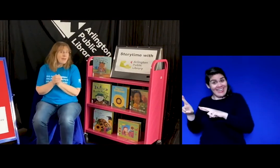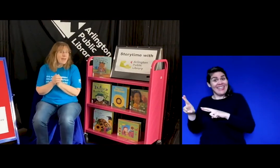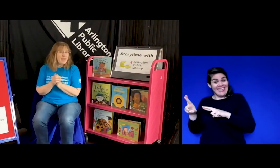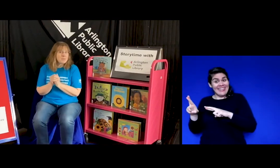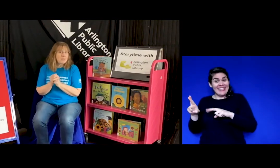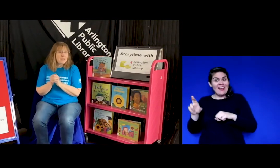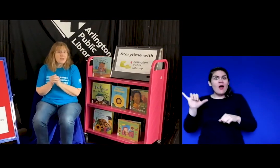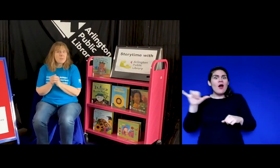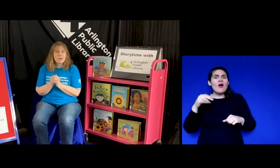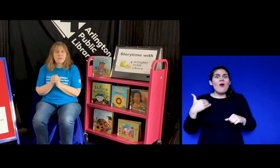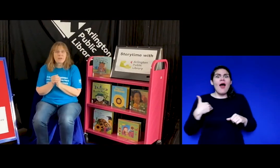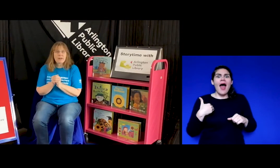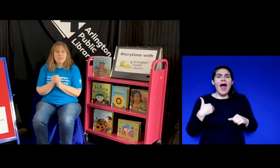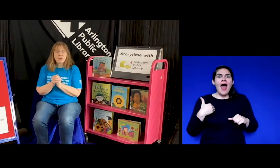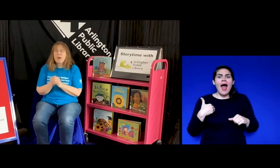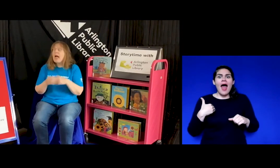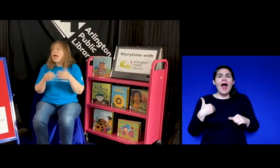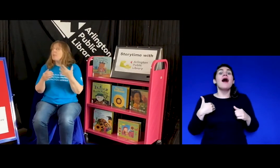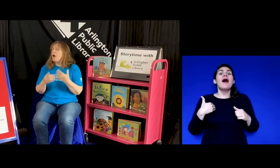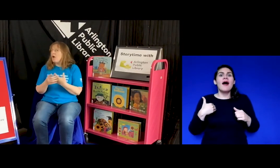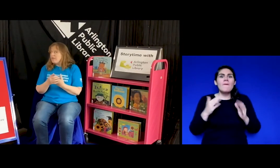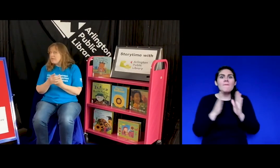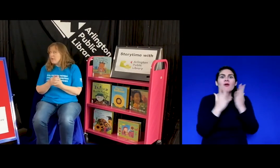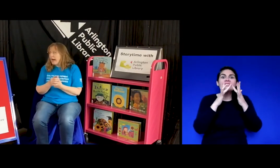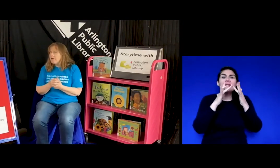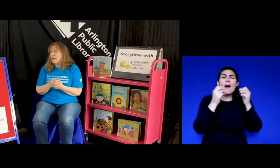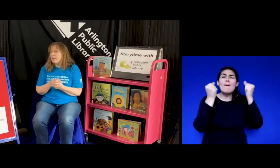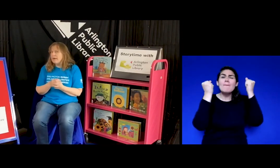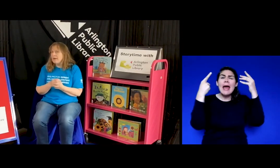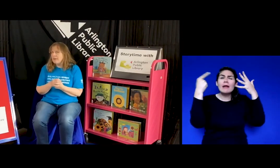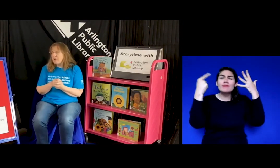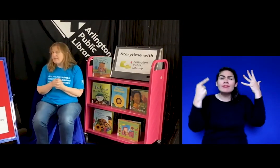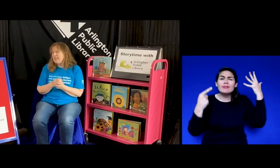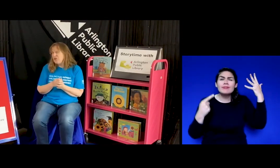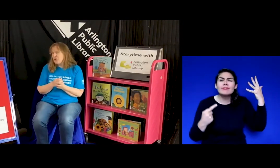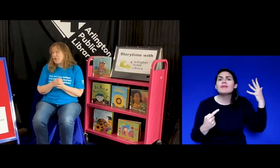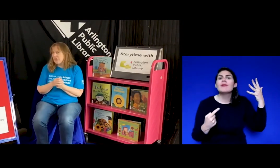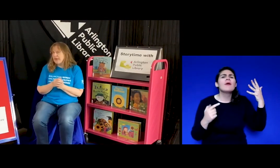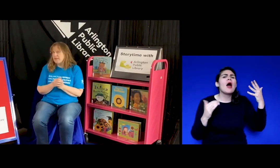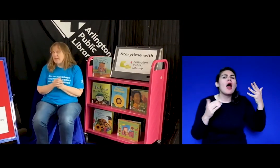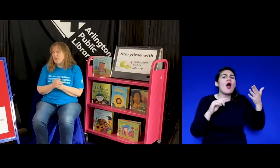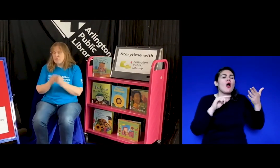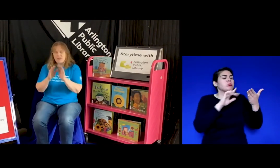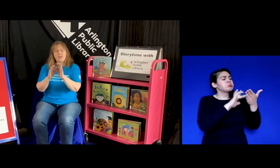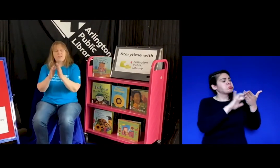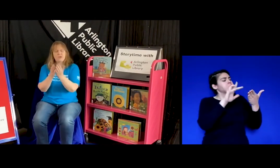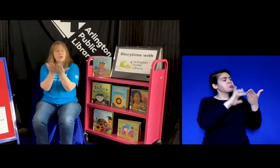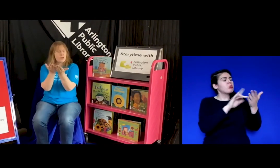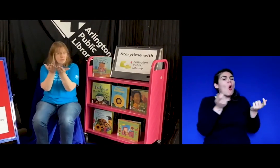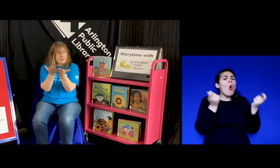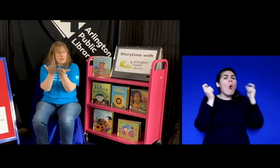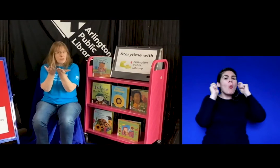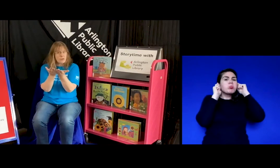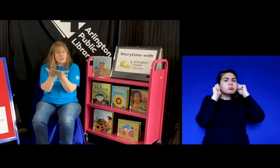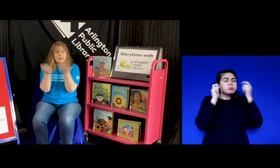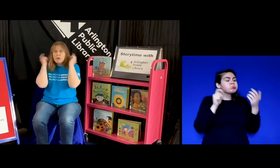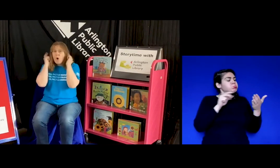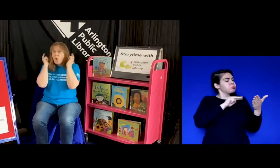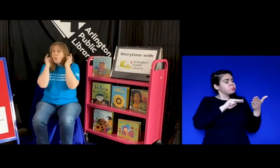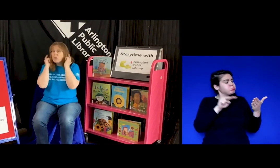and pick it up when it's ready for you and we also have a lot of digital things that those are the things that you can read on the screen or